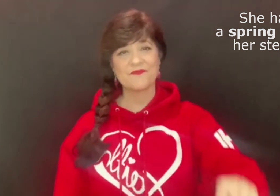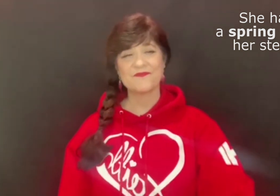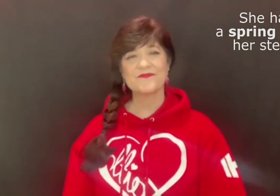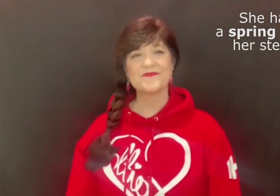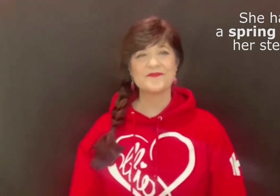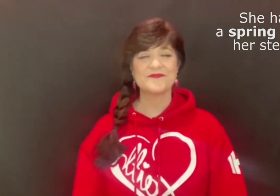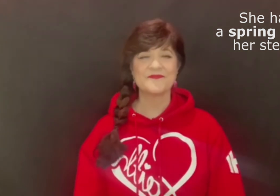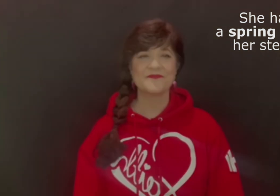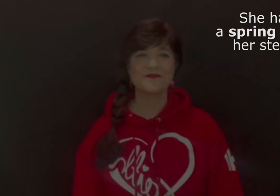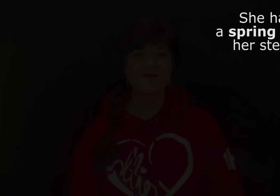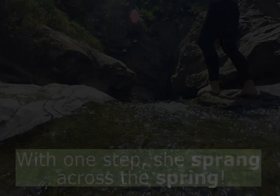step.